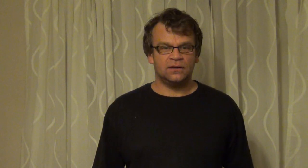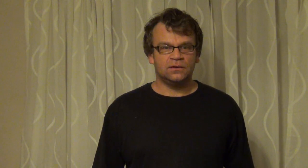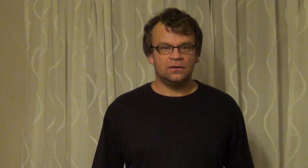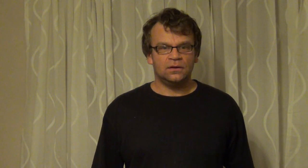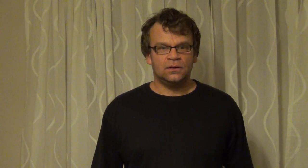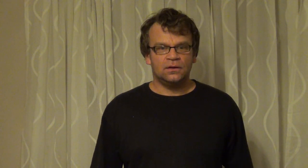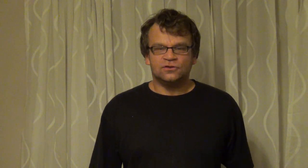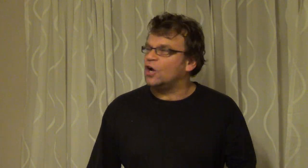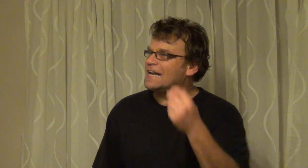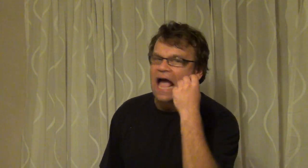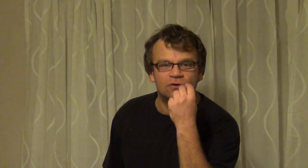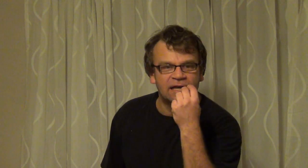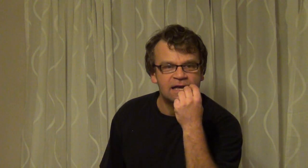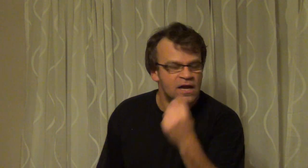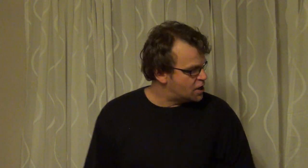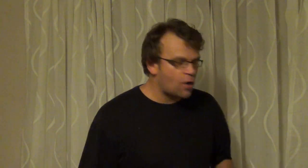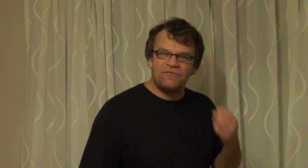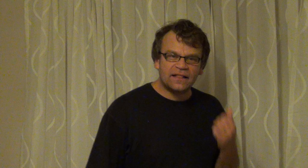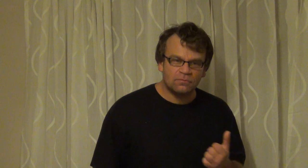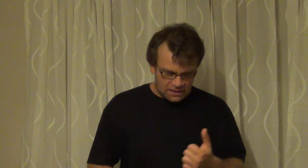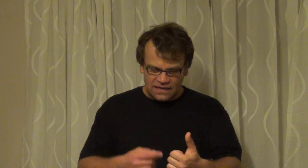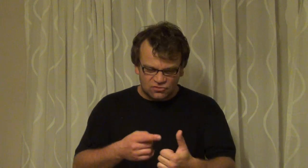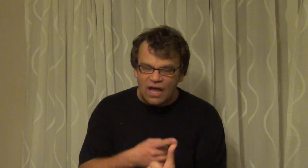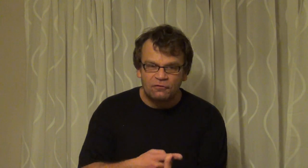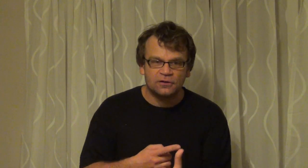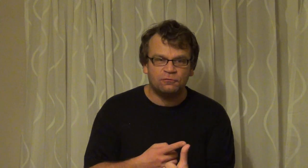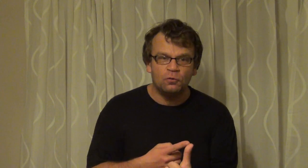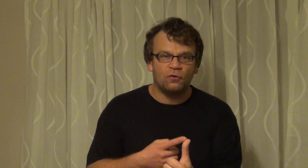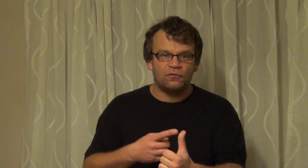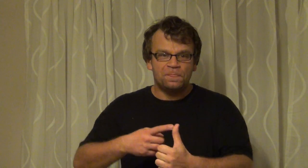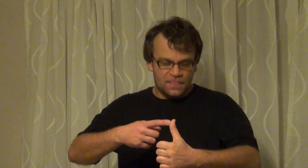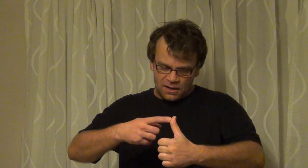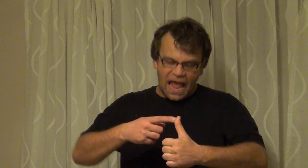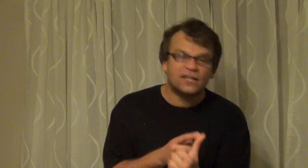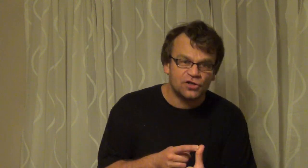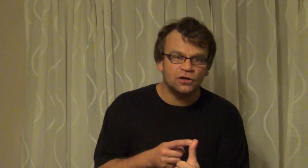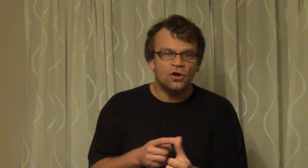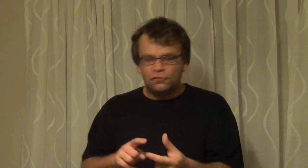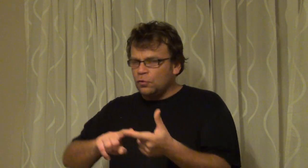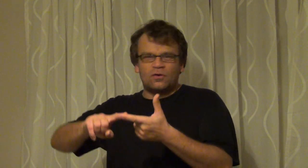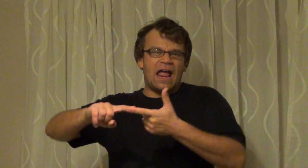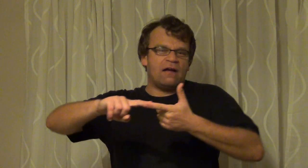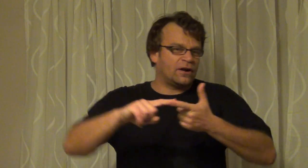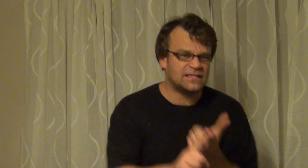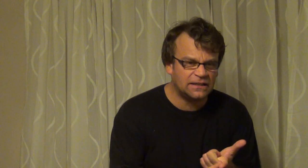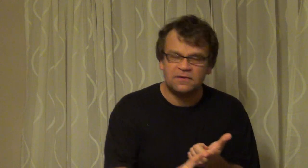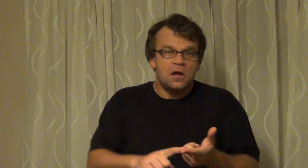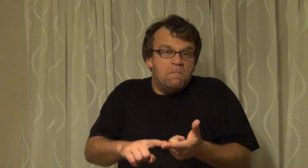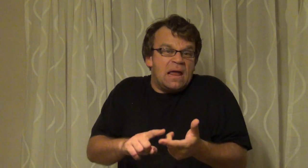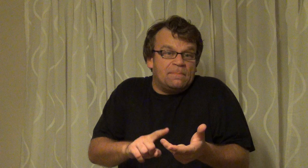The Lion King now that is definitely full of action full of aggressive TV maybe